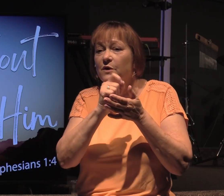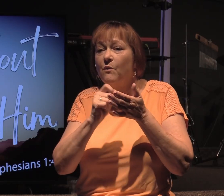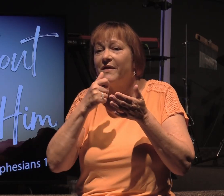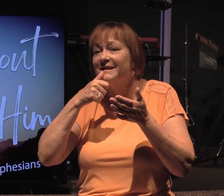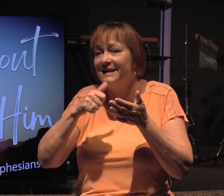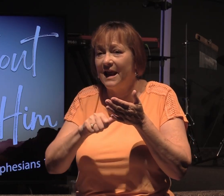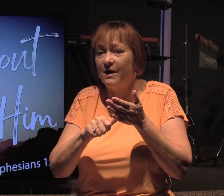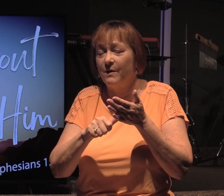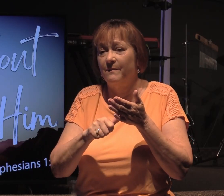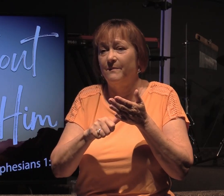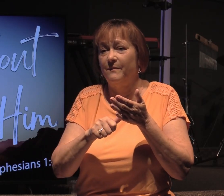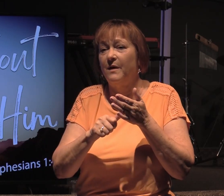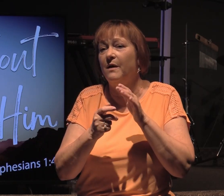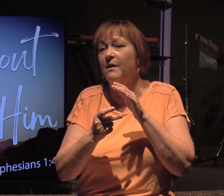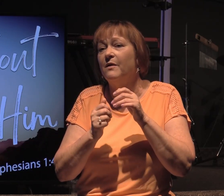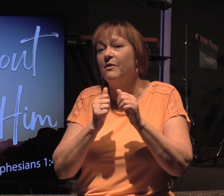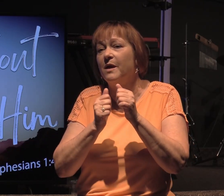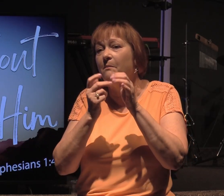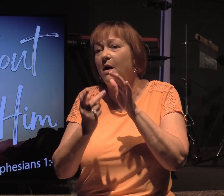the apostle Paul himself